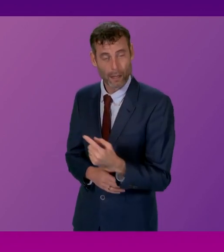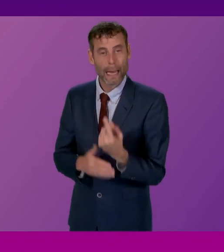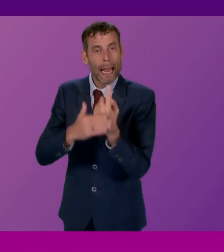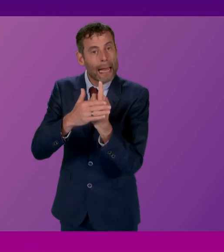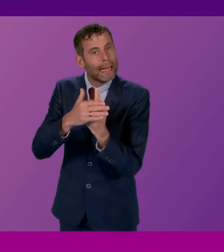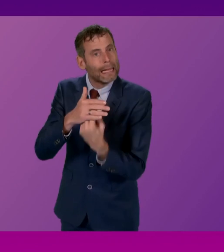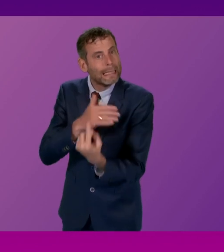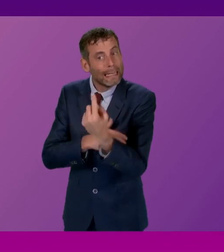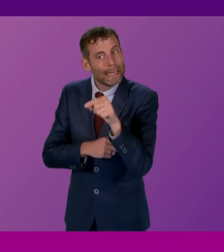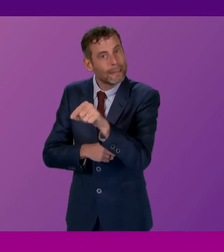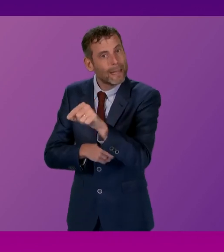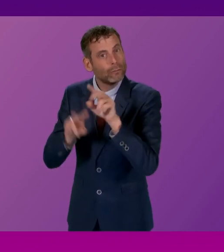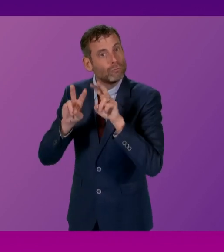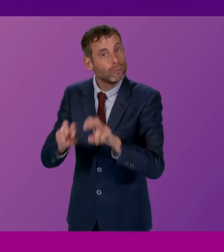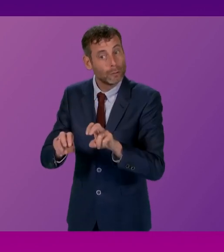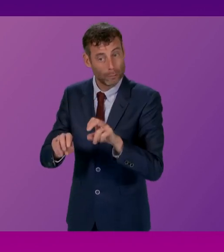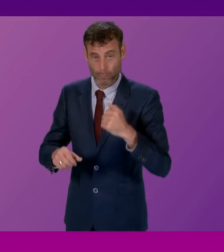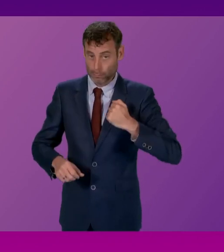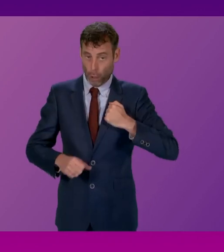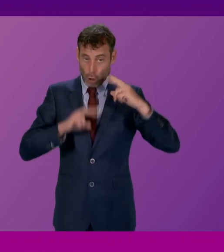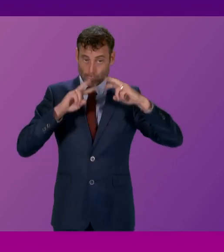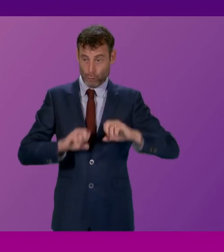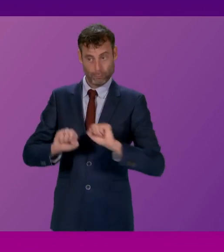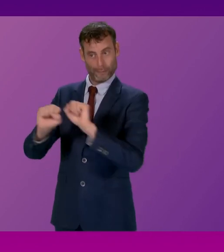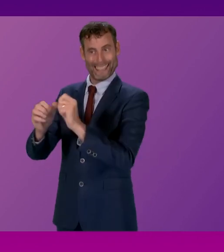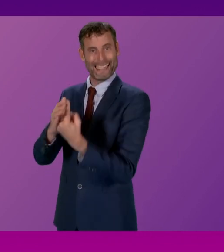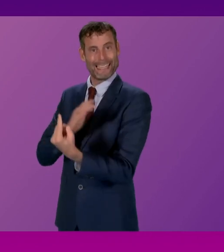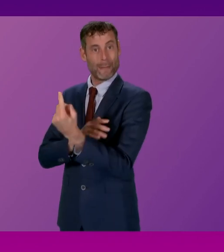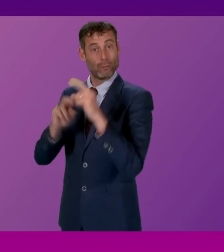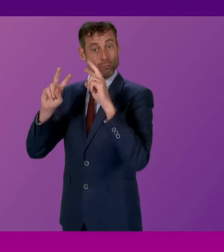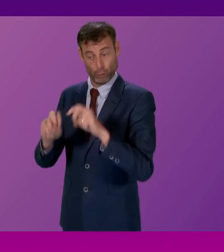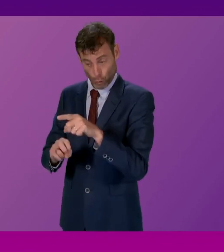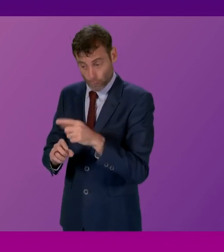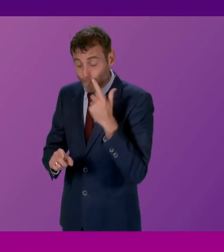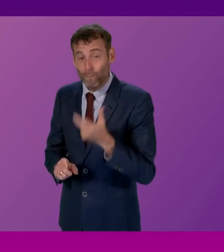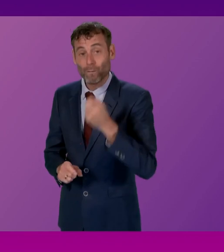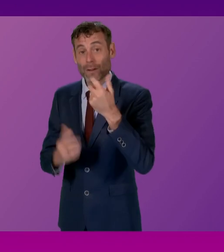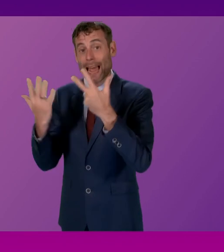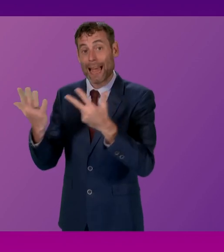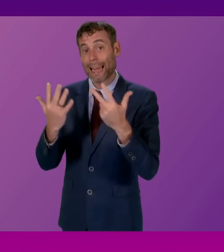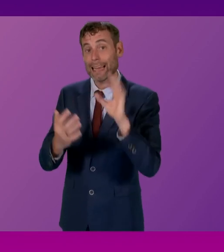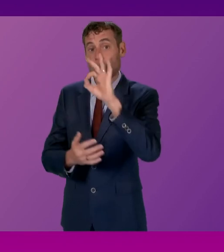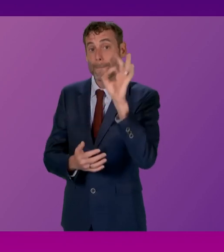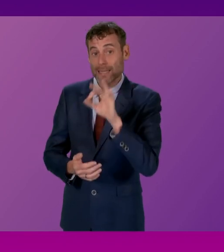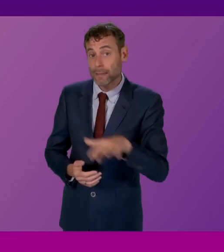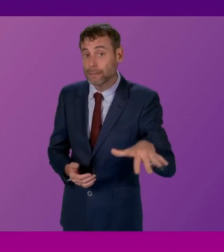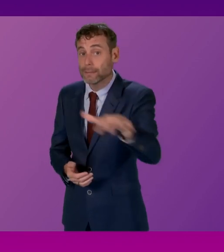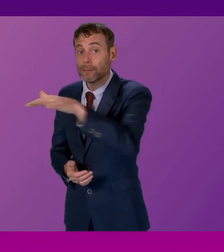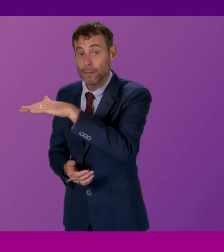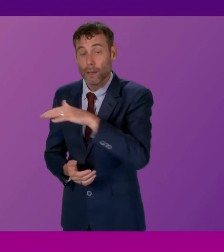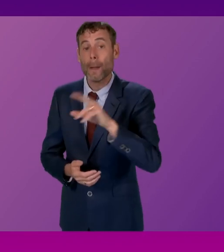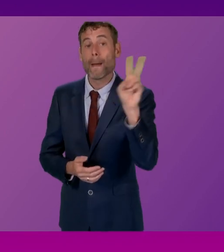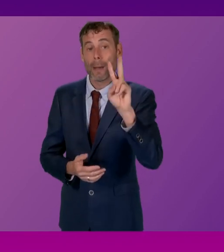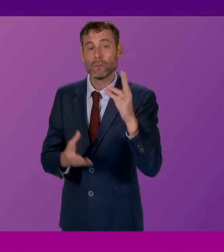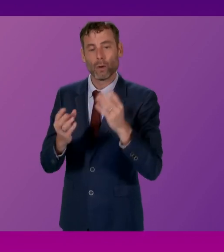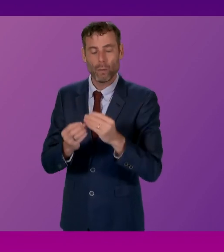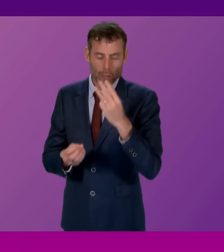research, and I stress the word independent, it shows that 88 per cent of parents with a three to five-year-old were satisfied that they could access